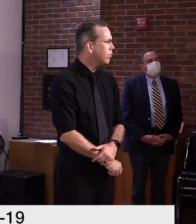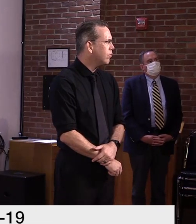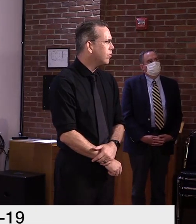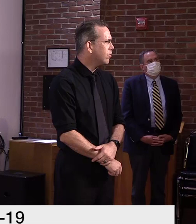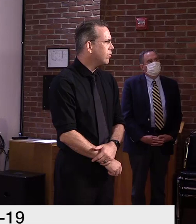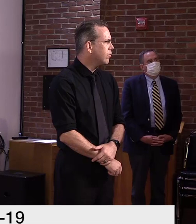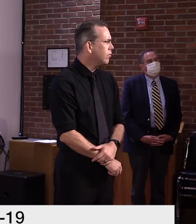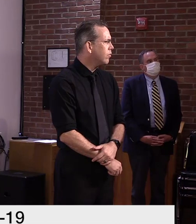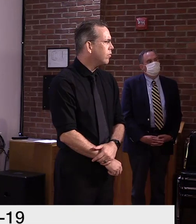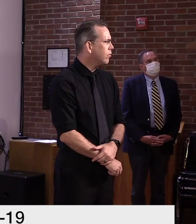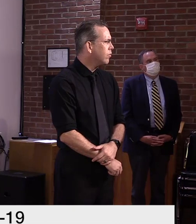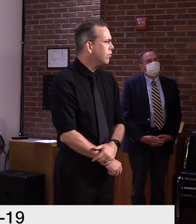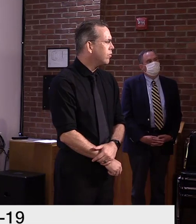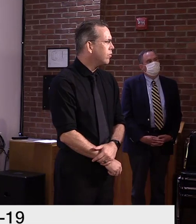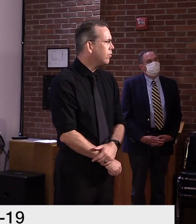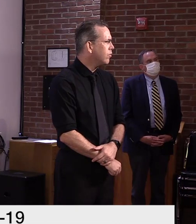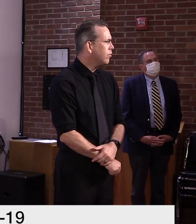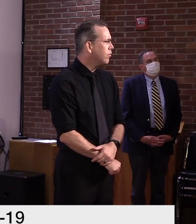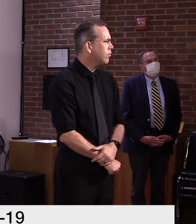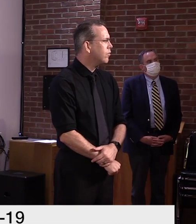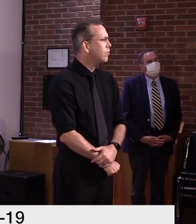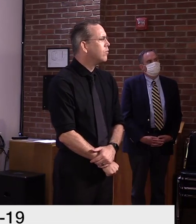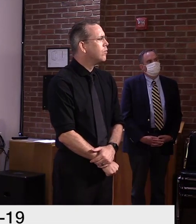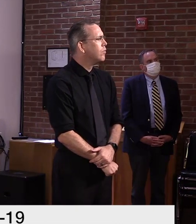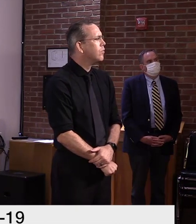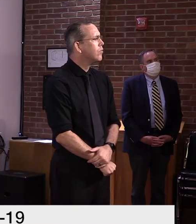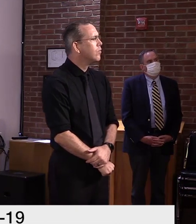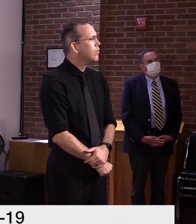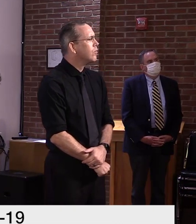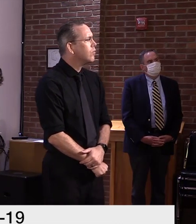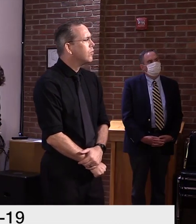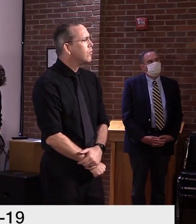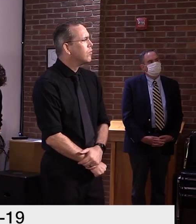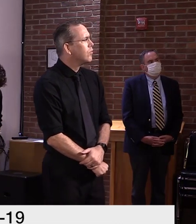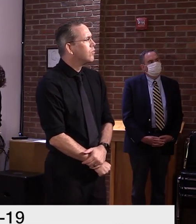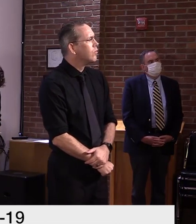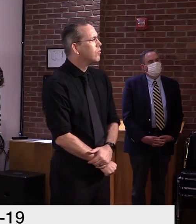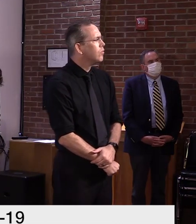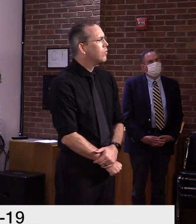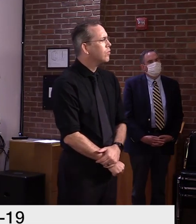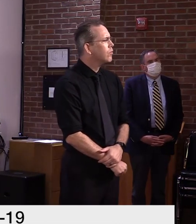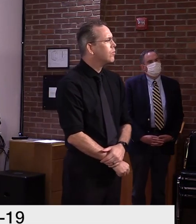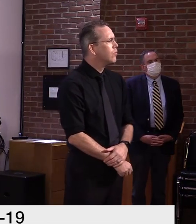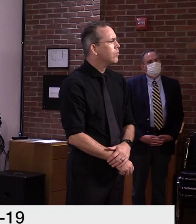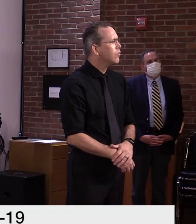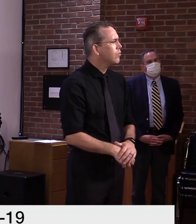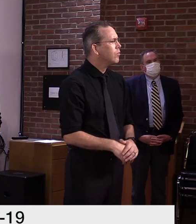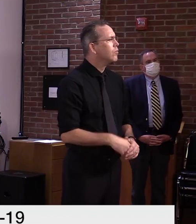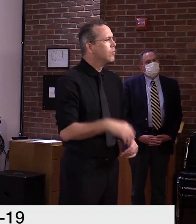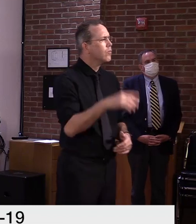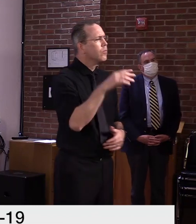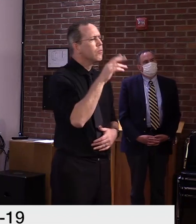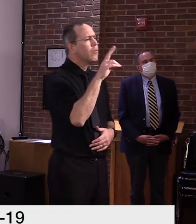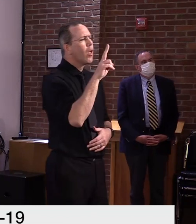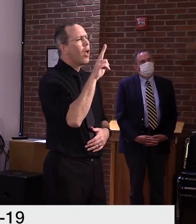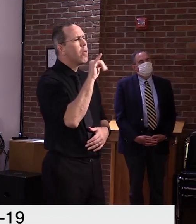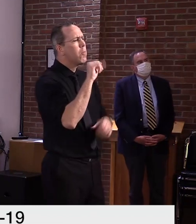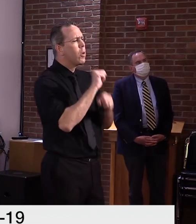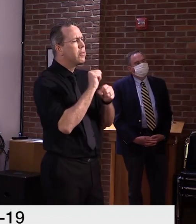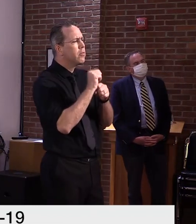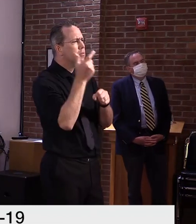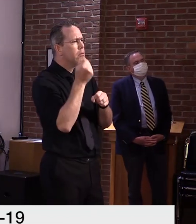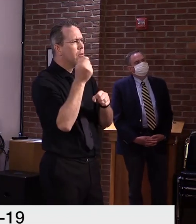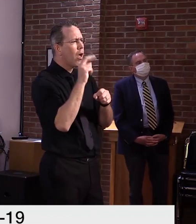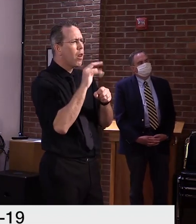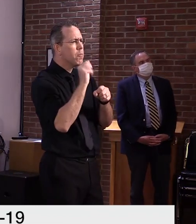that to cede or whether we can expect that to decline, or if we may be plateau in terms of unemployment, especially since we